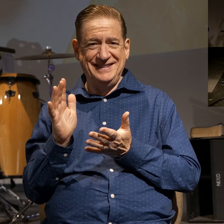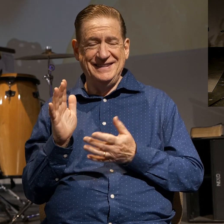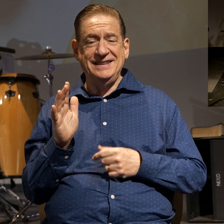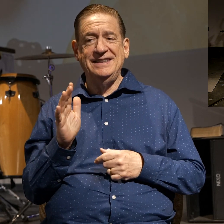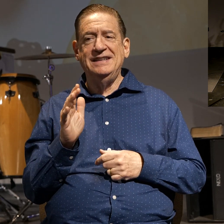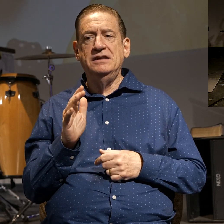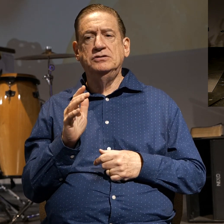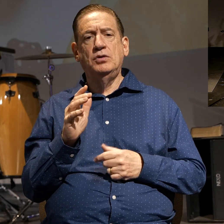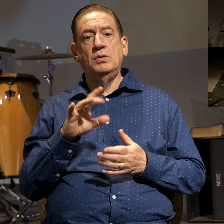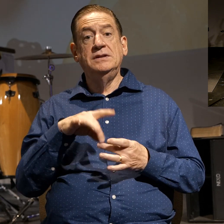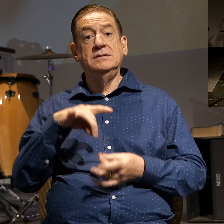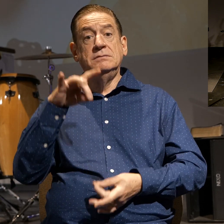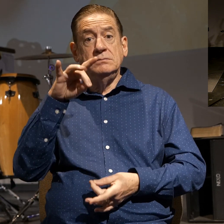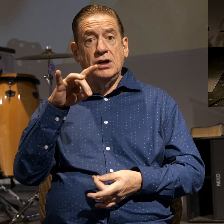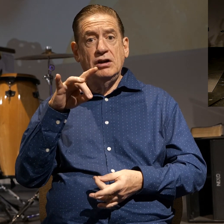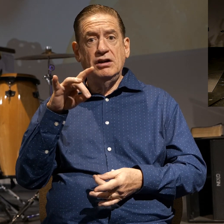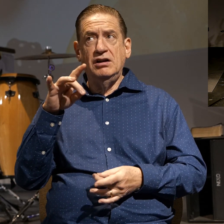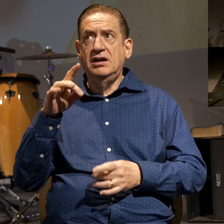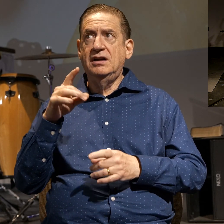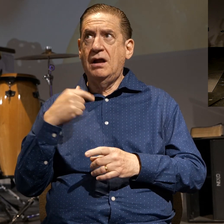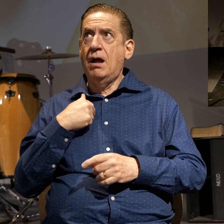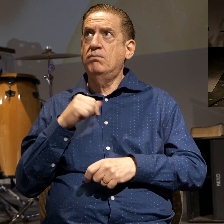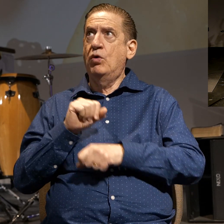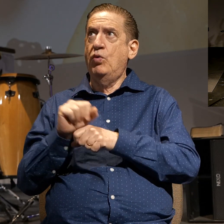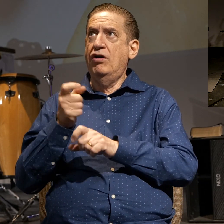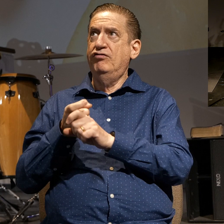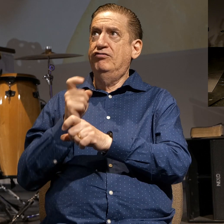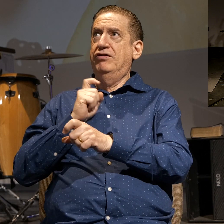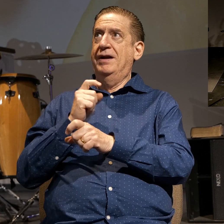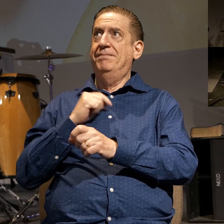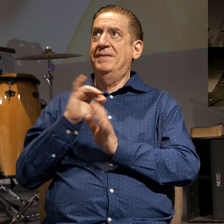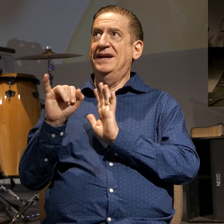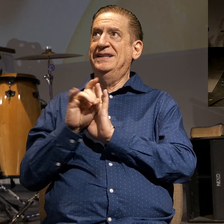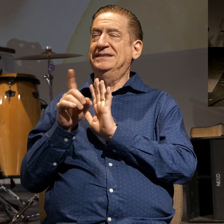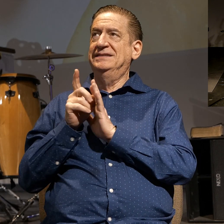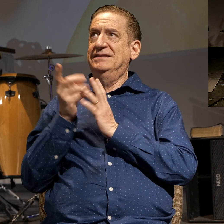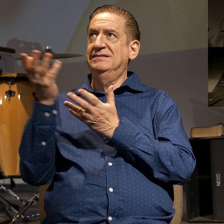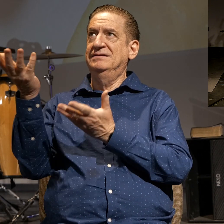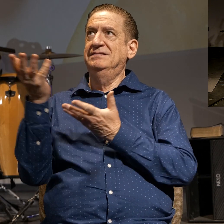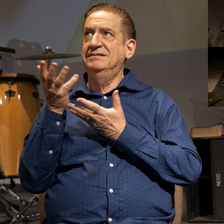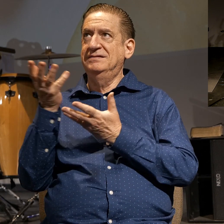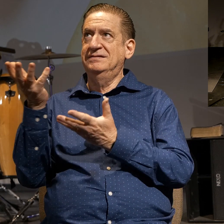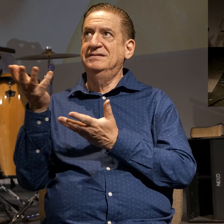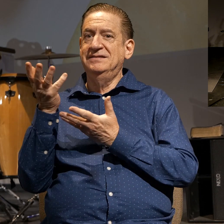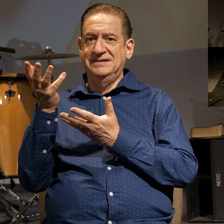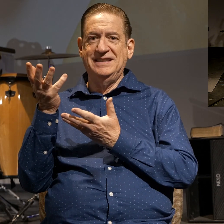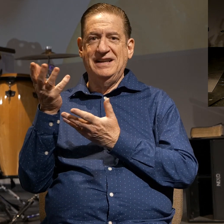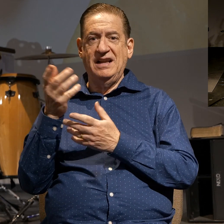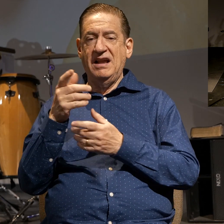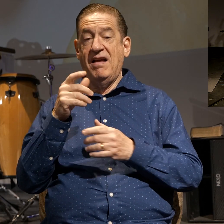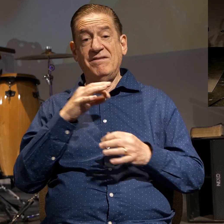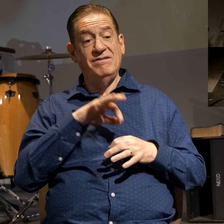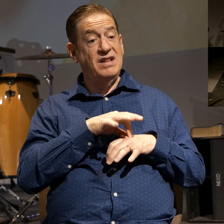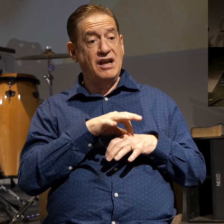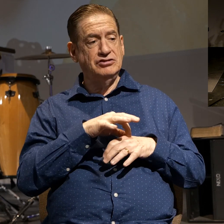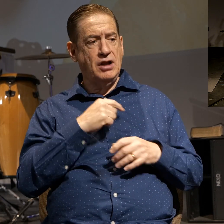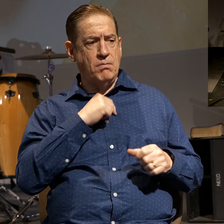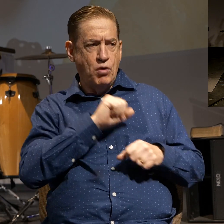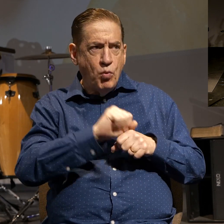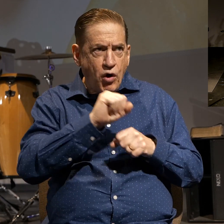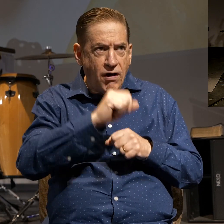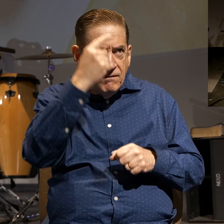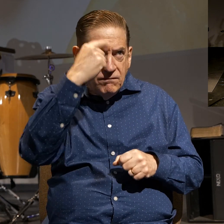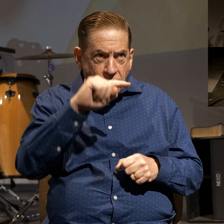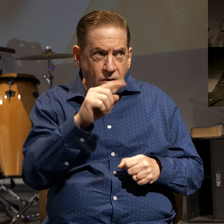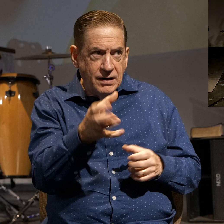the Spirit is working from your identity. So, the flesh, under the law, working for your identity, self-centeredness. The